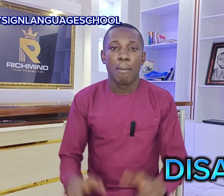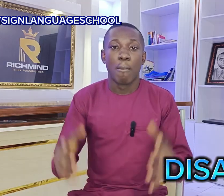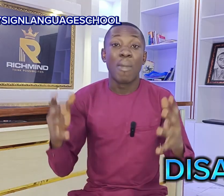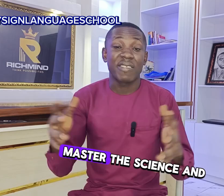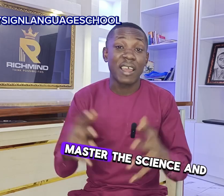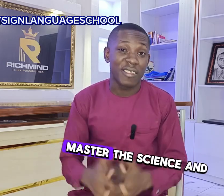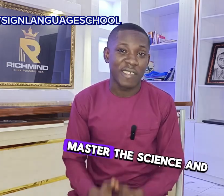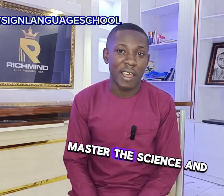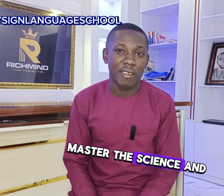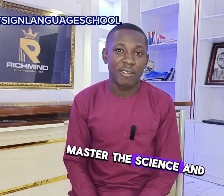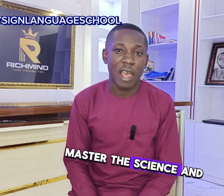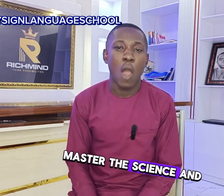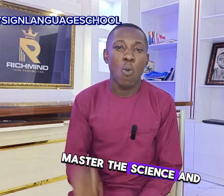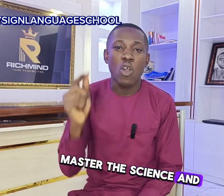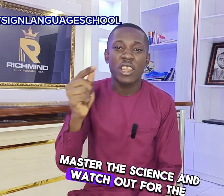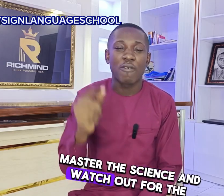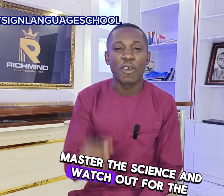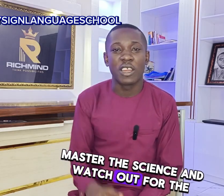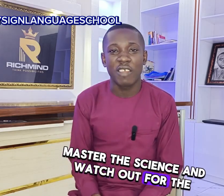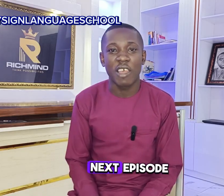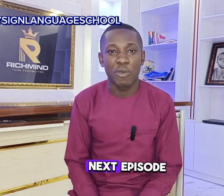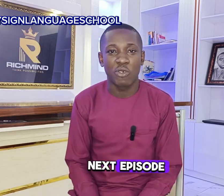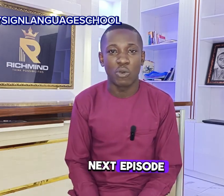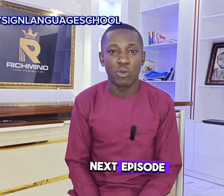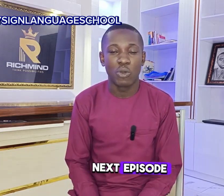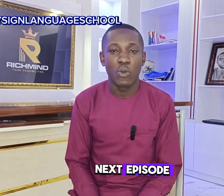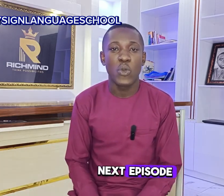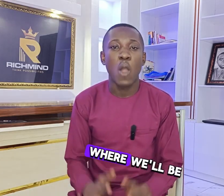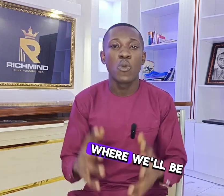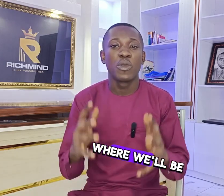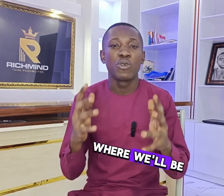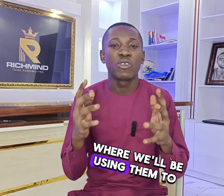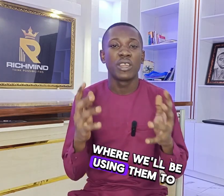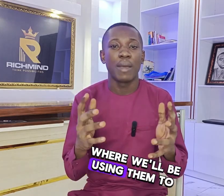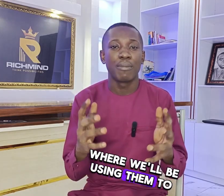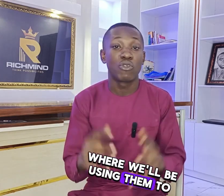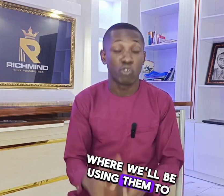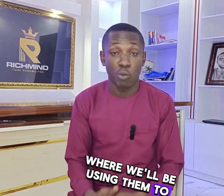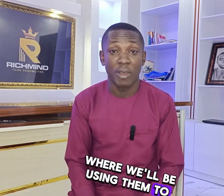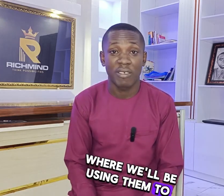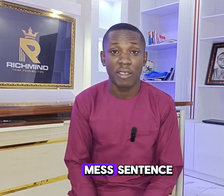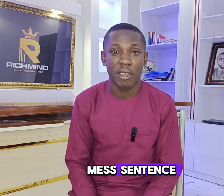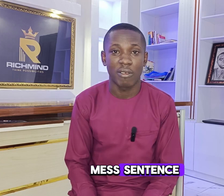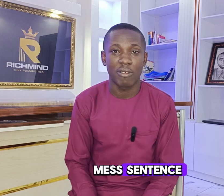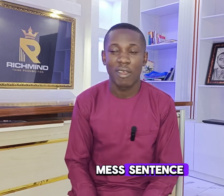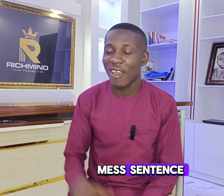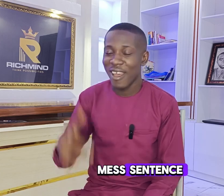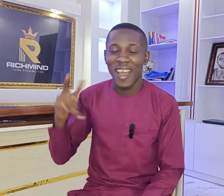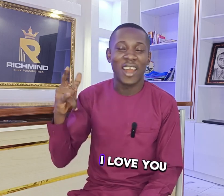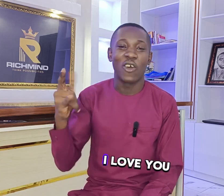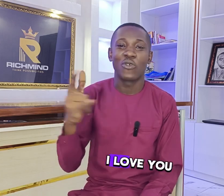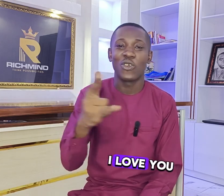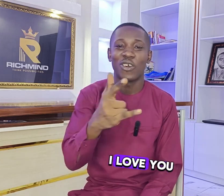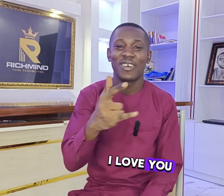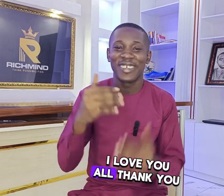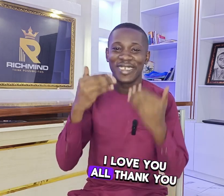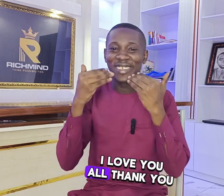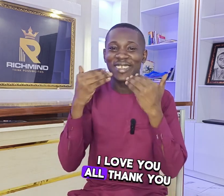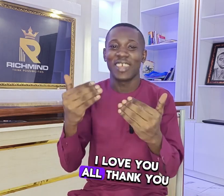master the science and watch out for the next episode we will be using them to make sentence i love you all thank